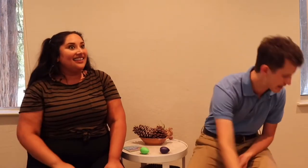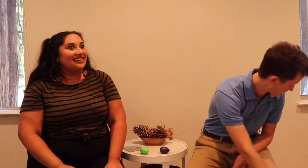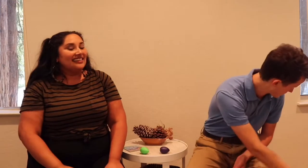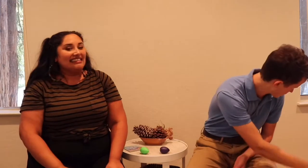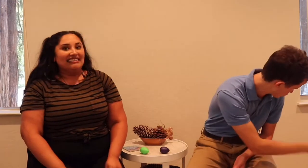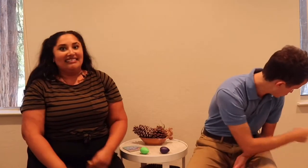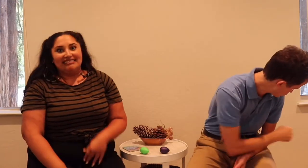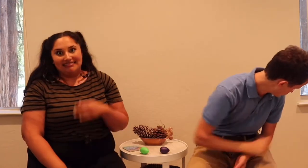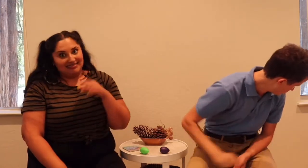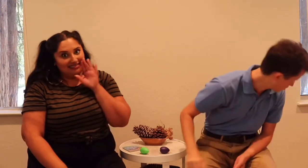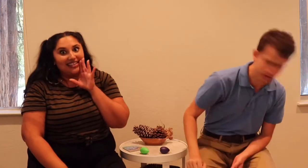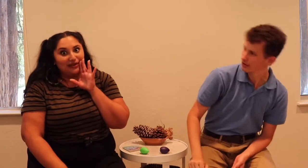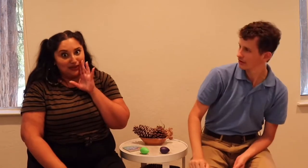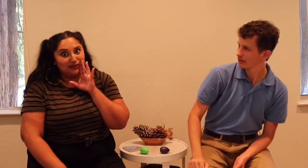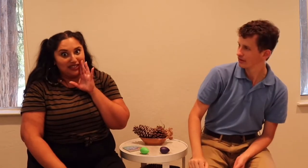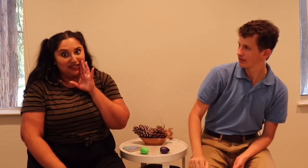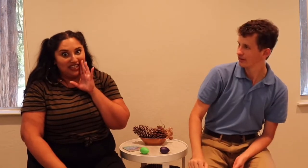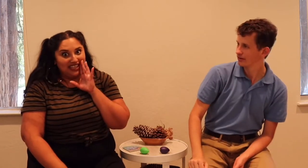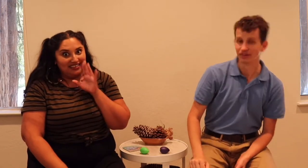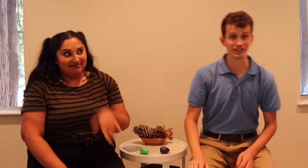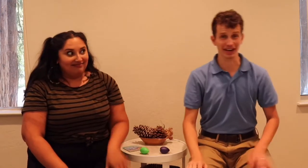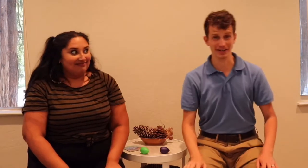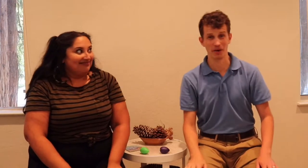yay, yay, yay. That was really tricky. Yeah, I know.